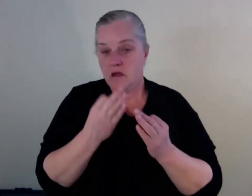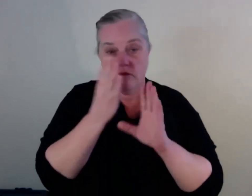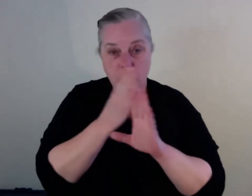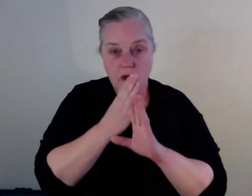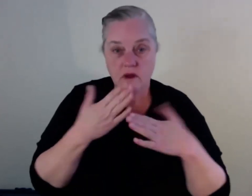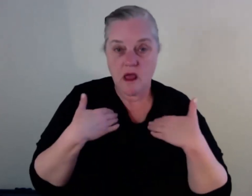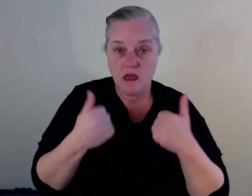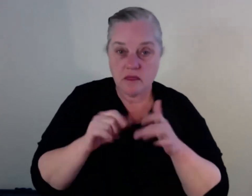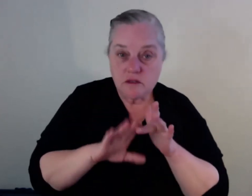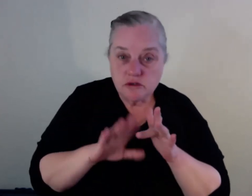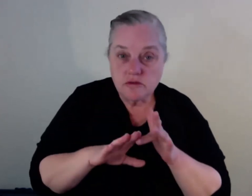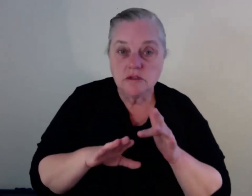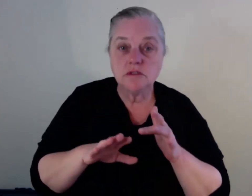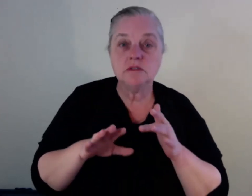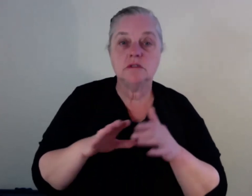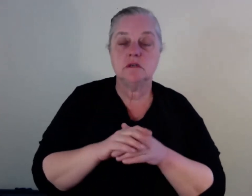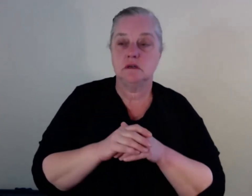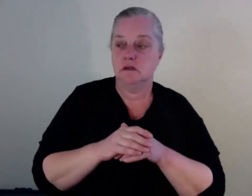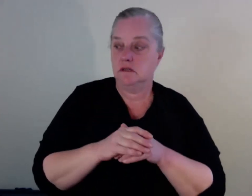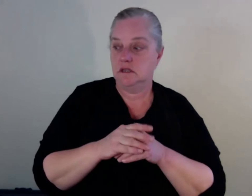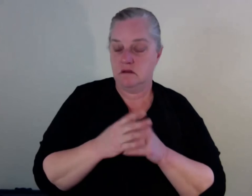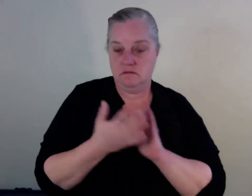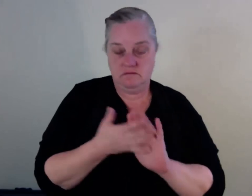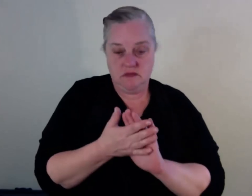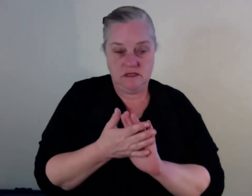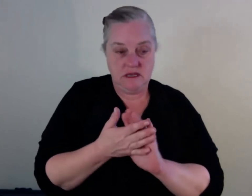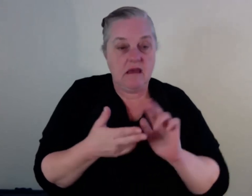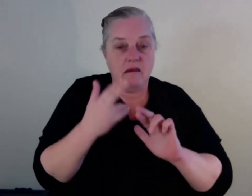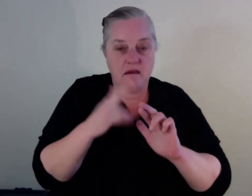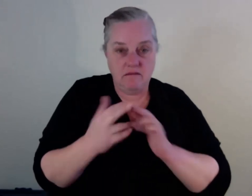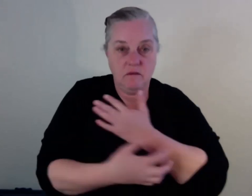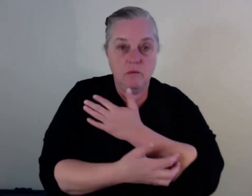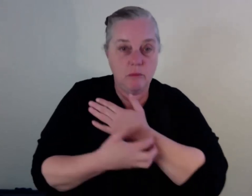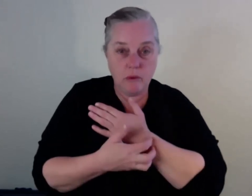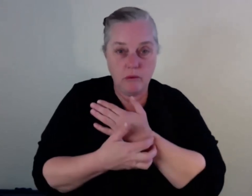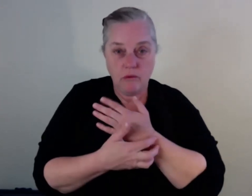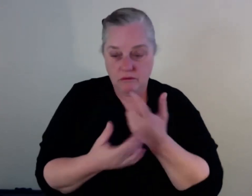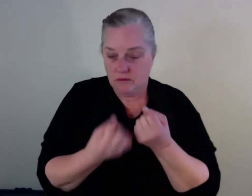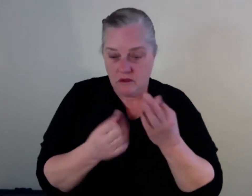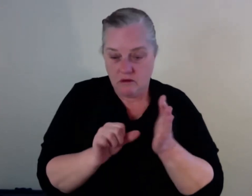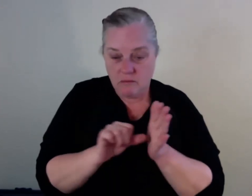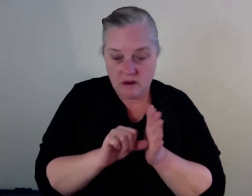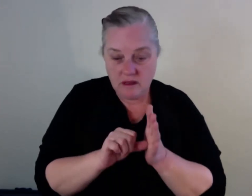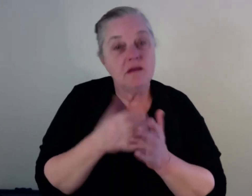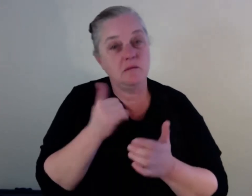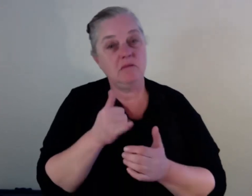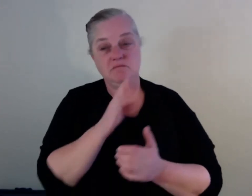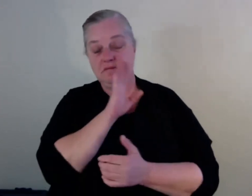access to money, access to treatment can be an issue as well. Well, someone was talking to me last night